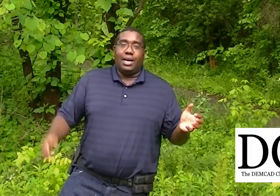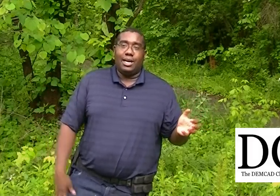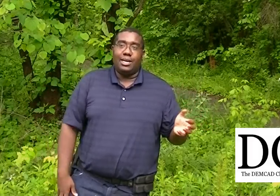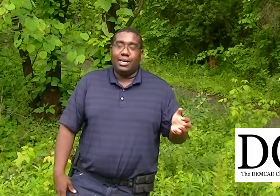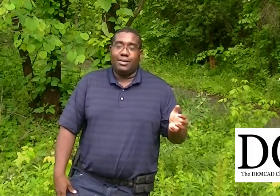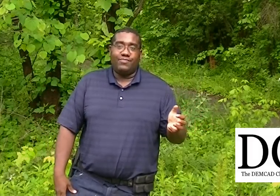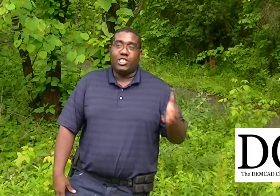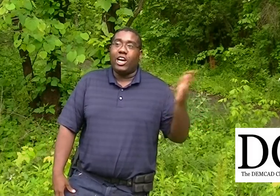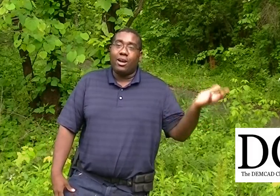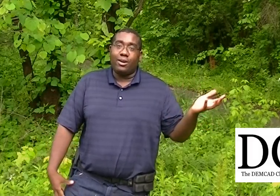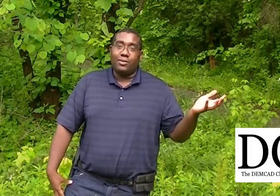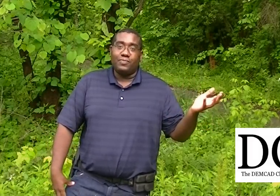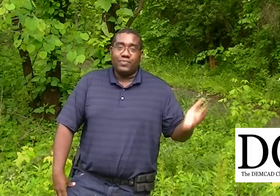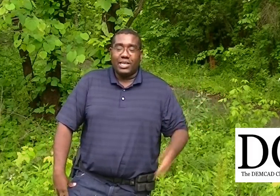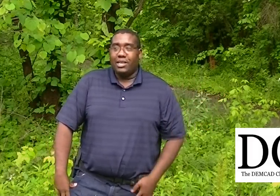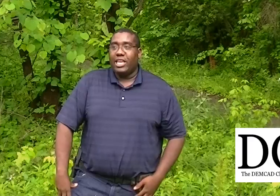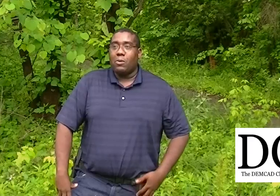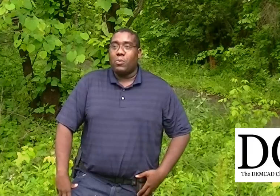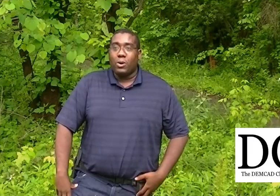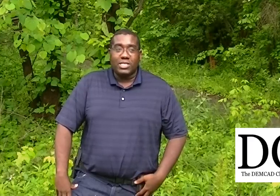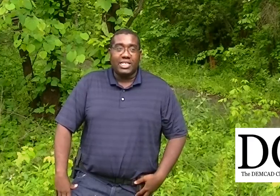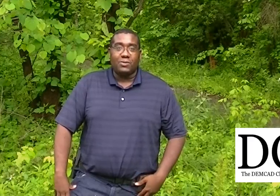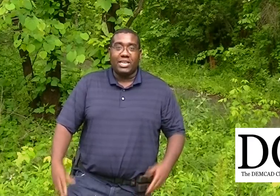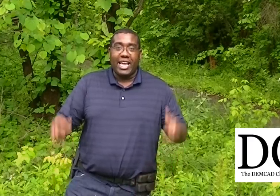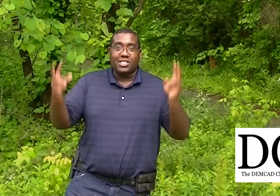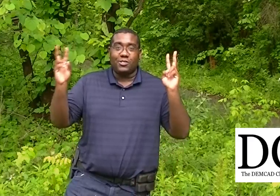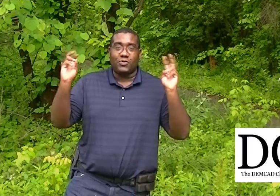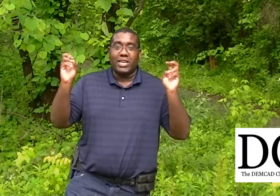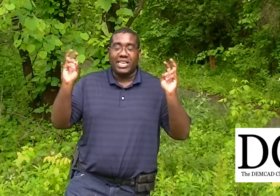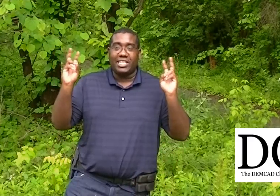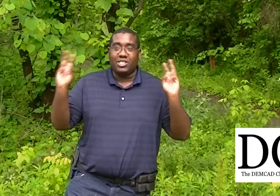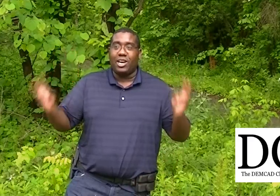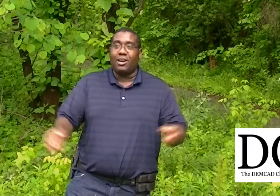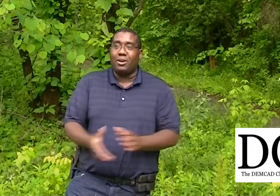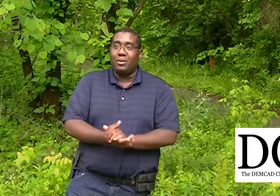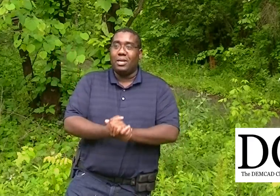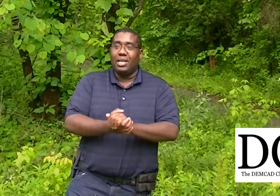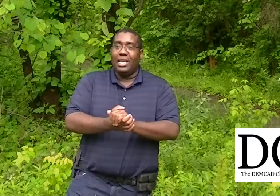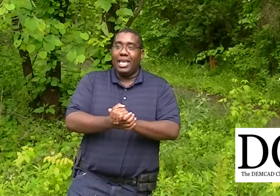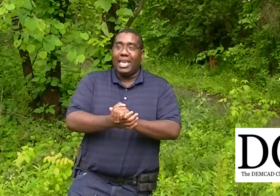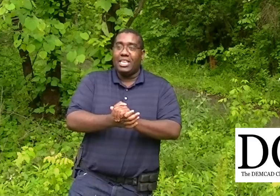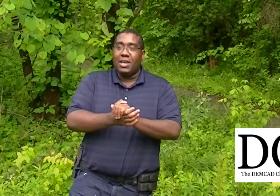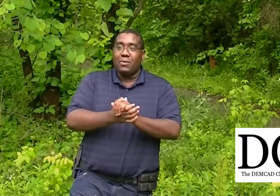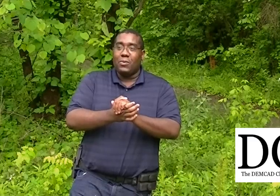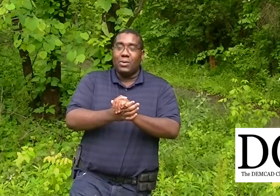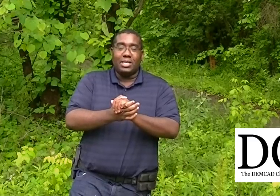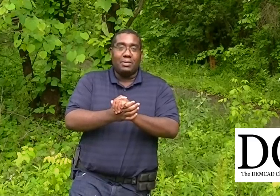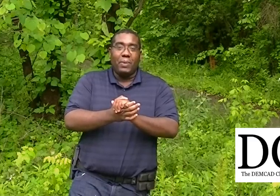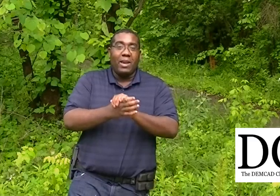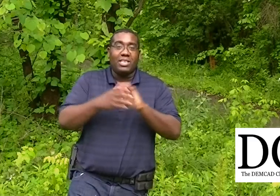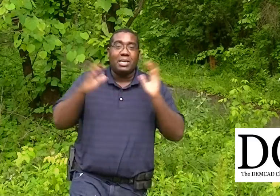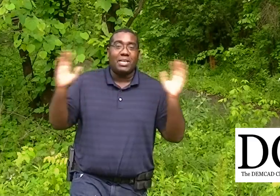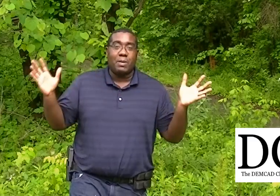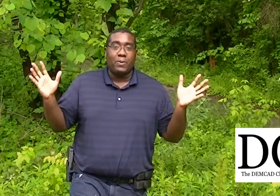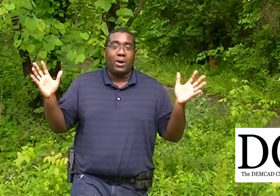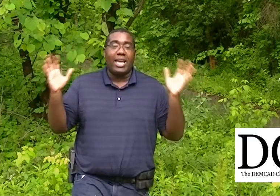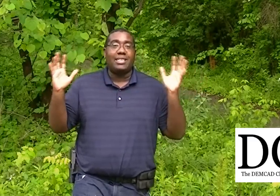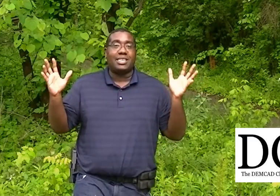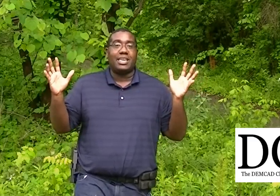Chicago, there were protests on the National Strike Day in Chicago. And apparently some of these people are asking,